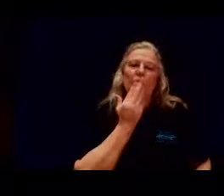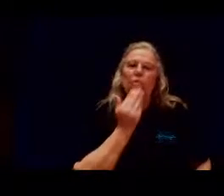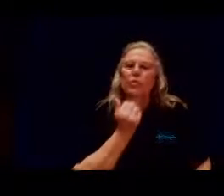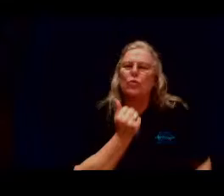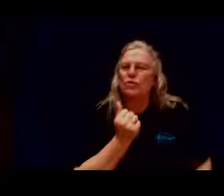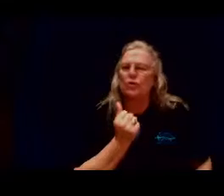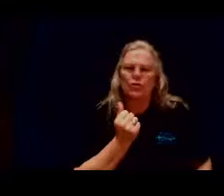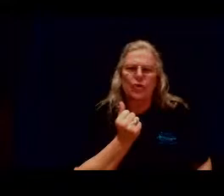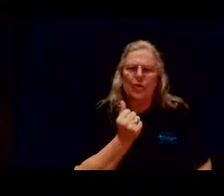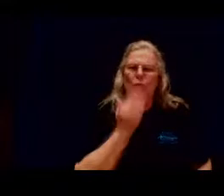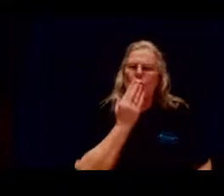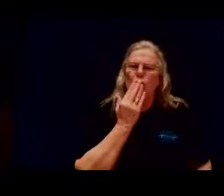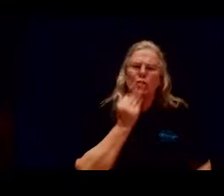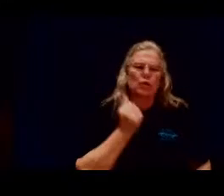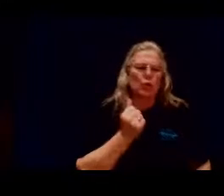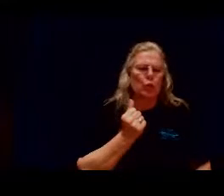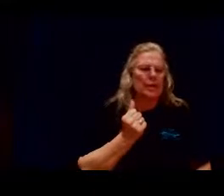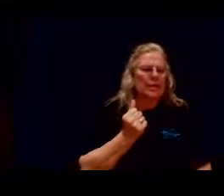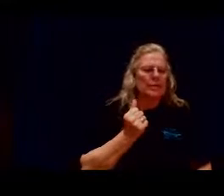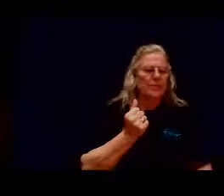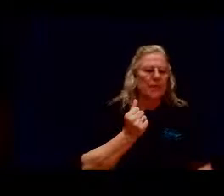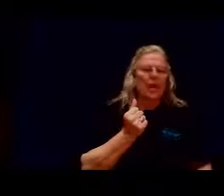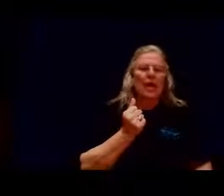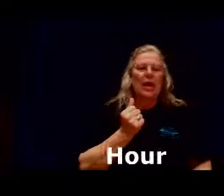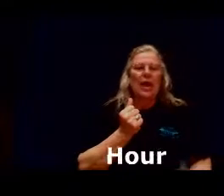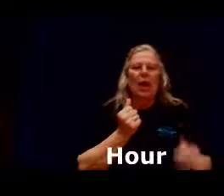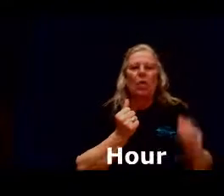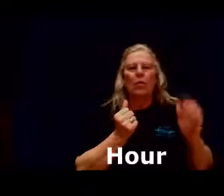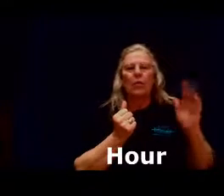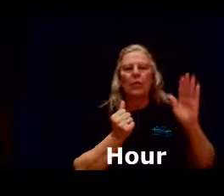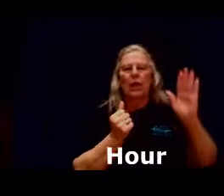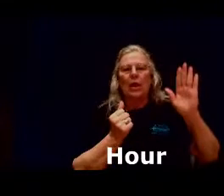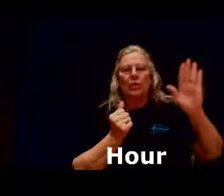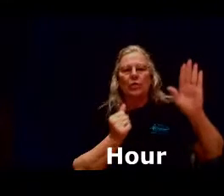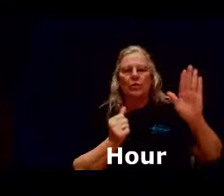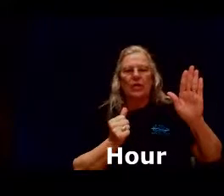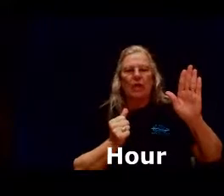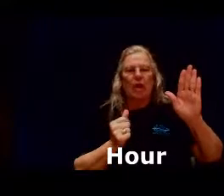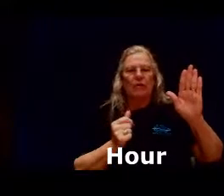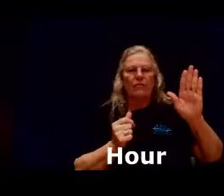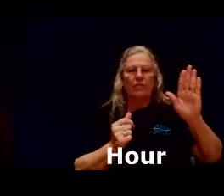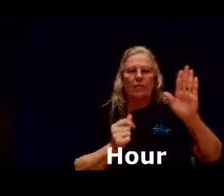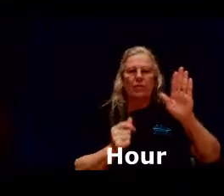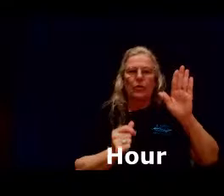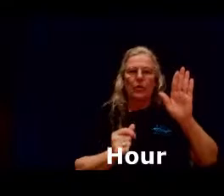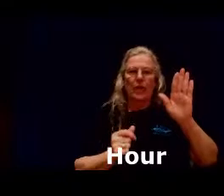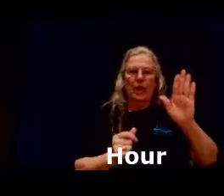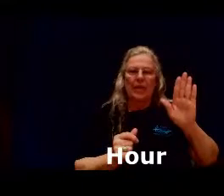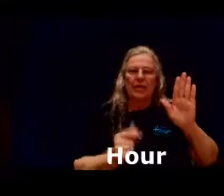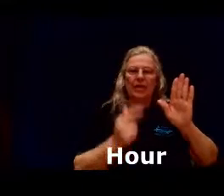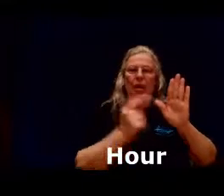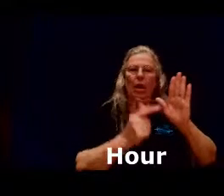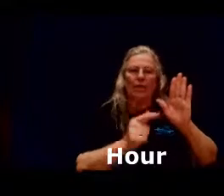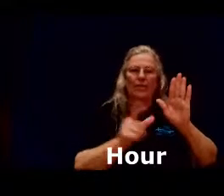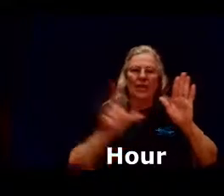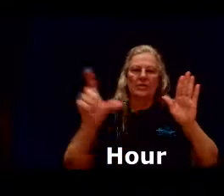straight down oh sweet hour you think of your hand as a clock face